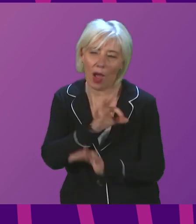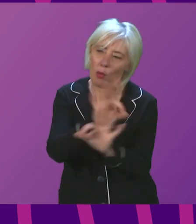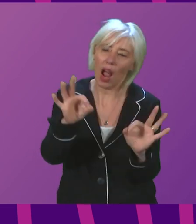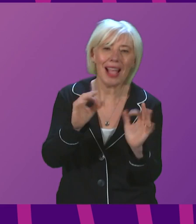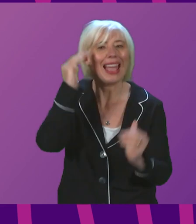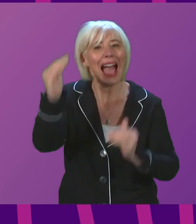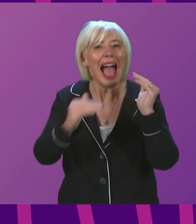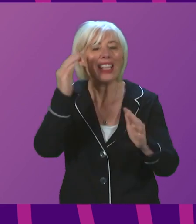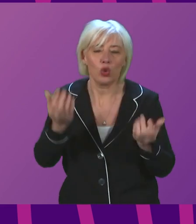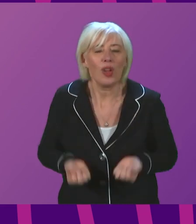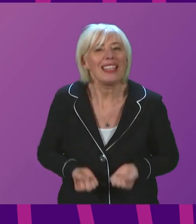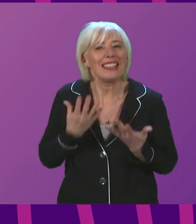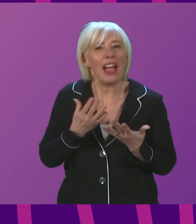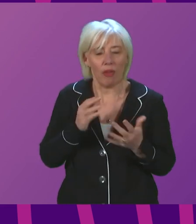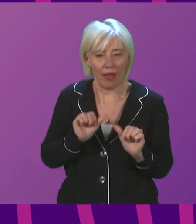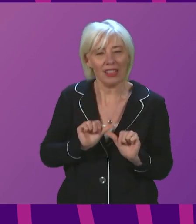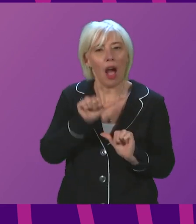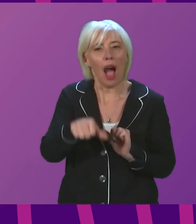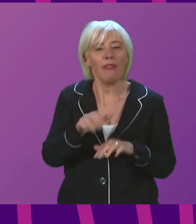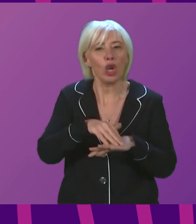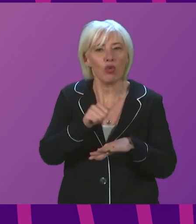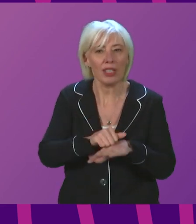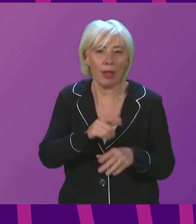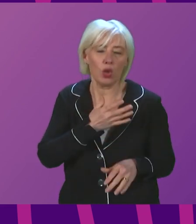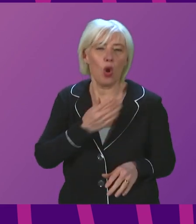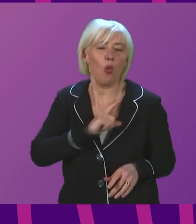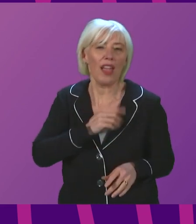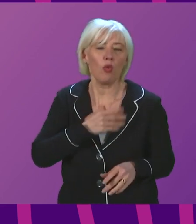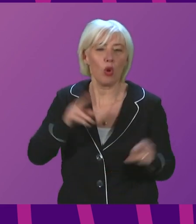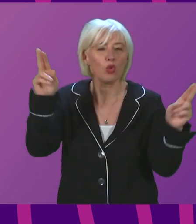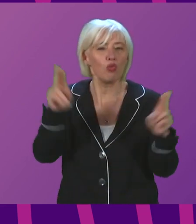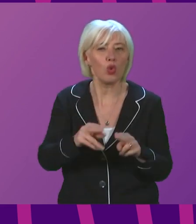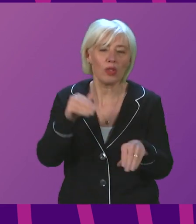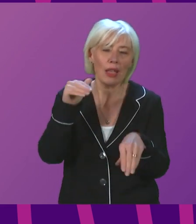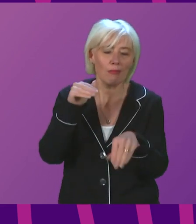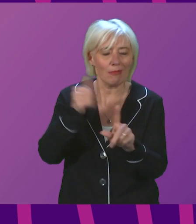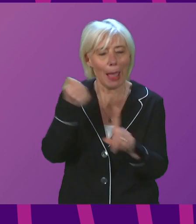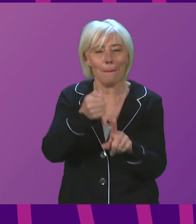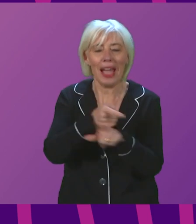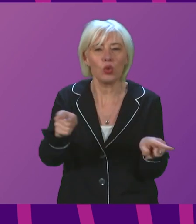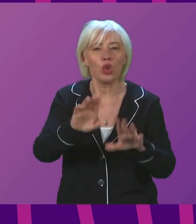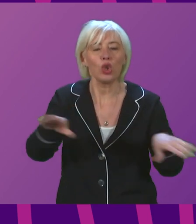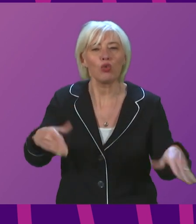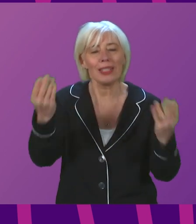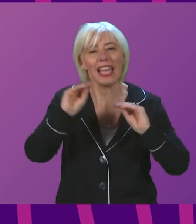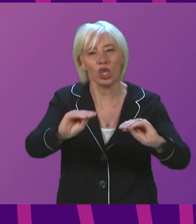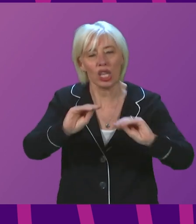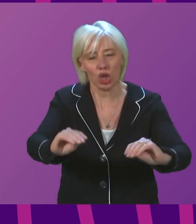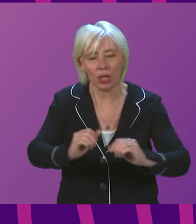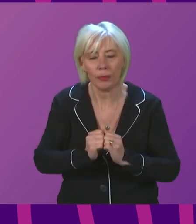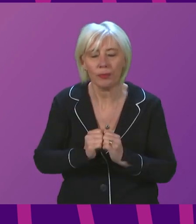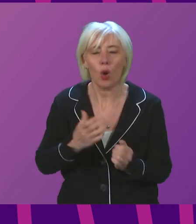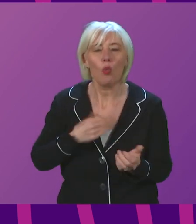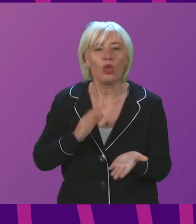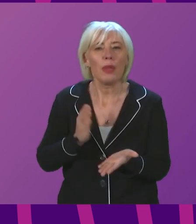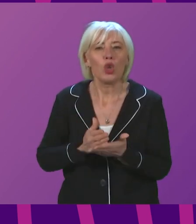sacrifices for a further period after Christmas is to help minimise any impact on children's education. However, to help ensure that schools are